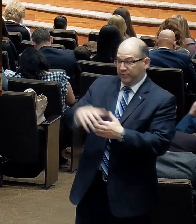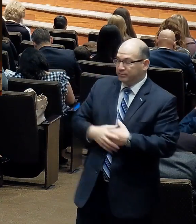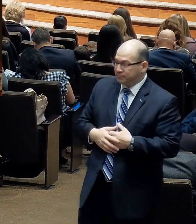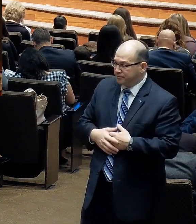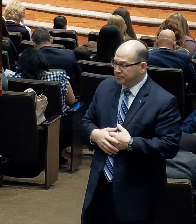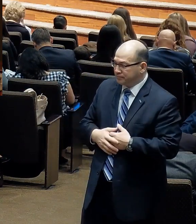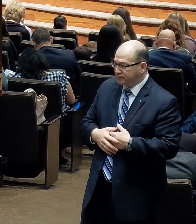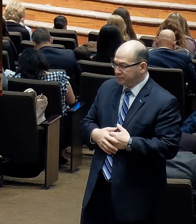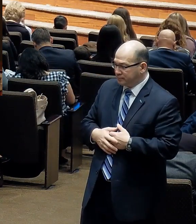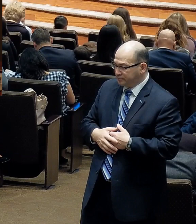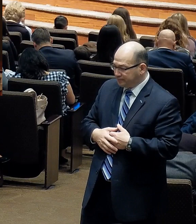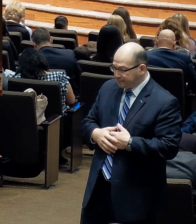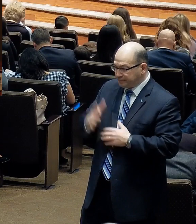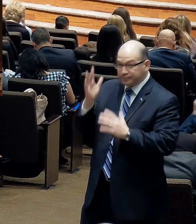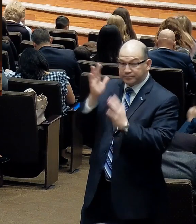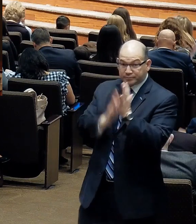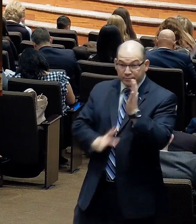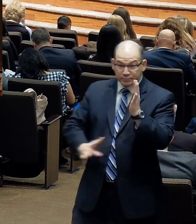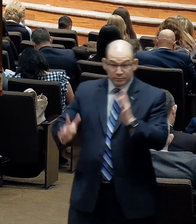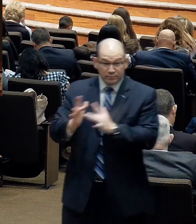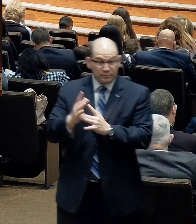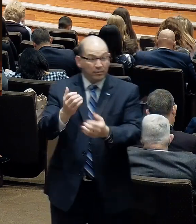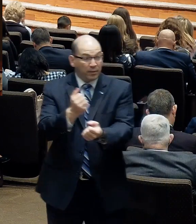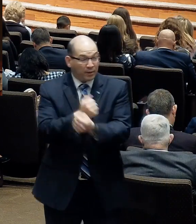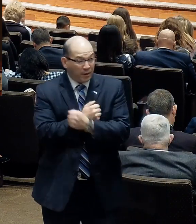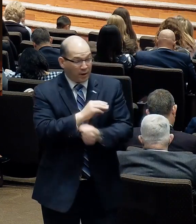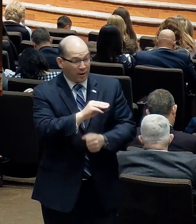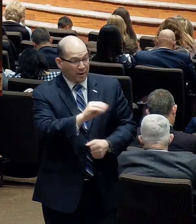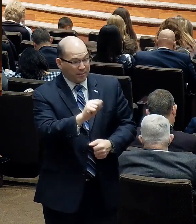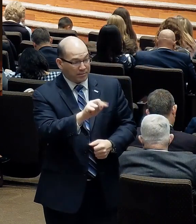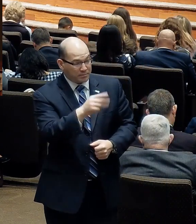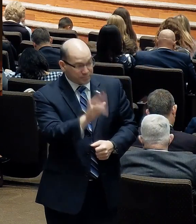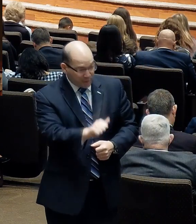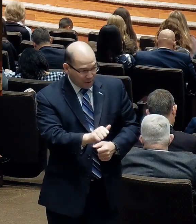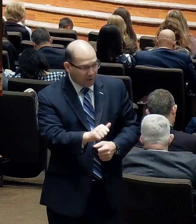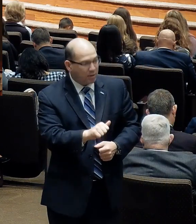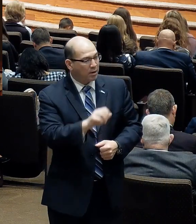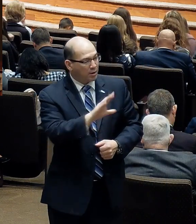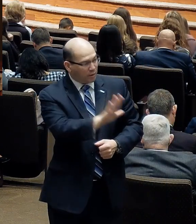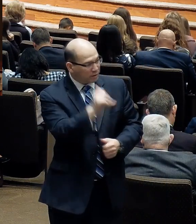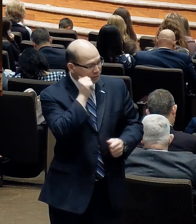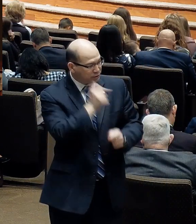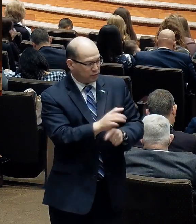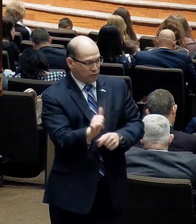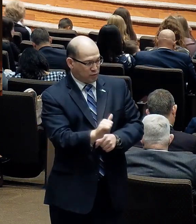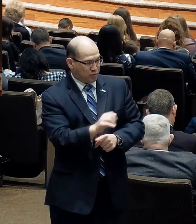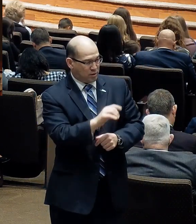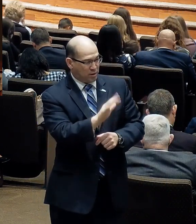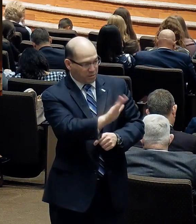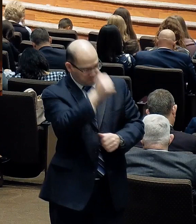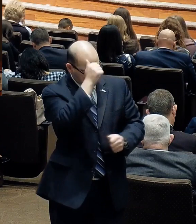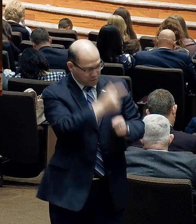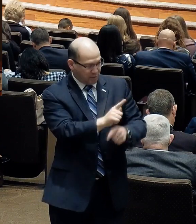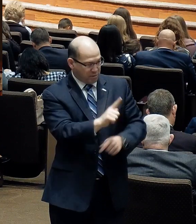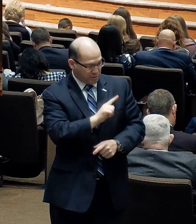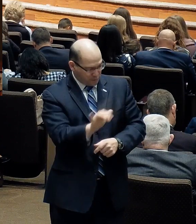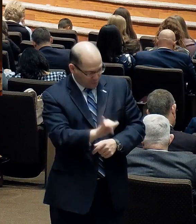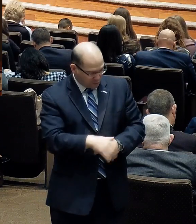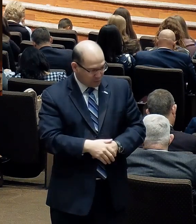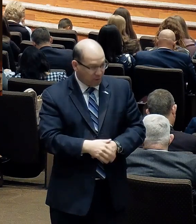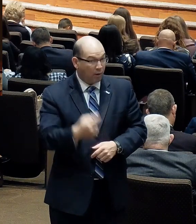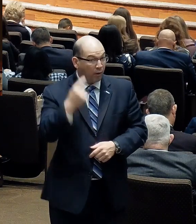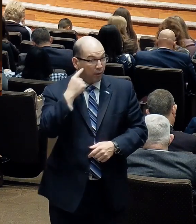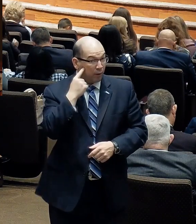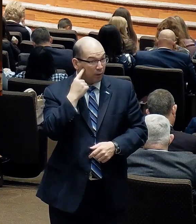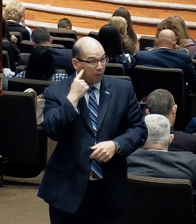Now, Jesus loved Martha and her sister and Lazarus. When he had heard, therefore, that he was